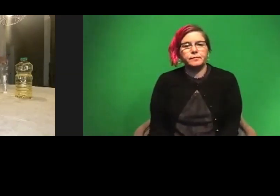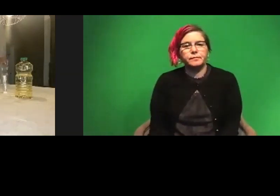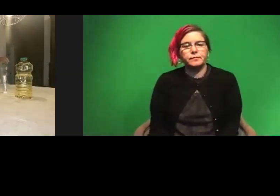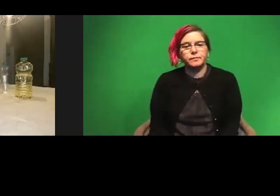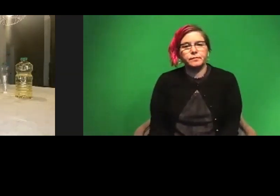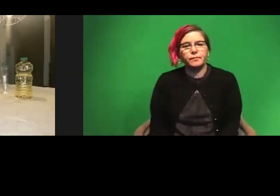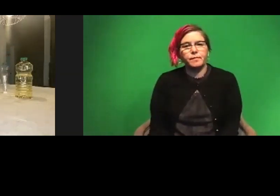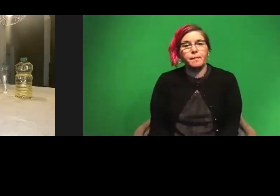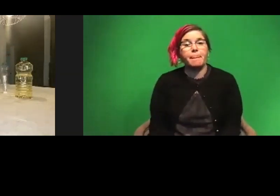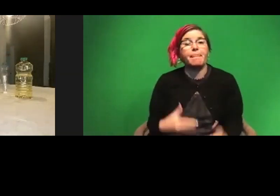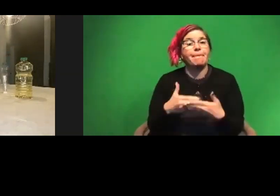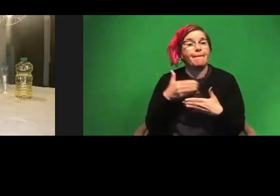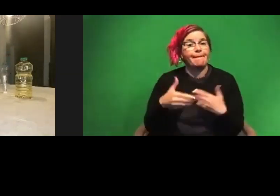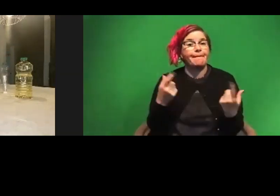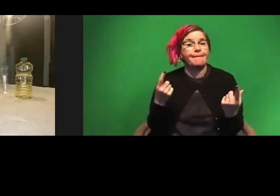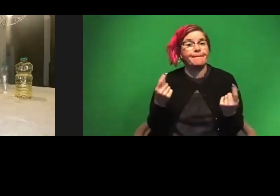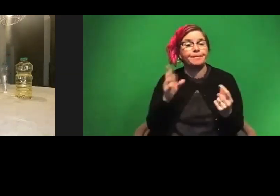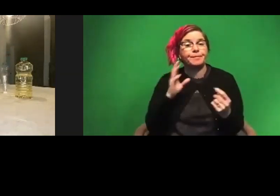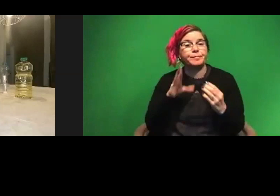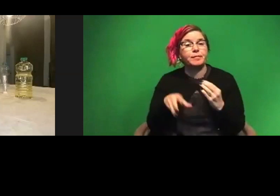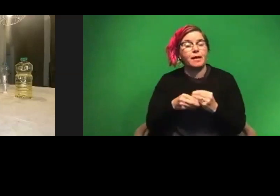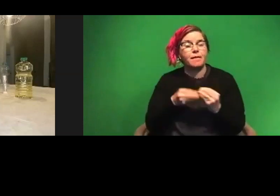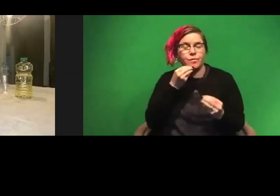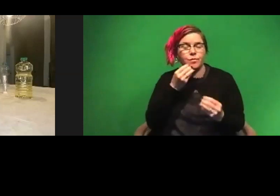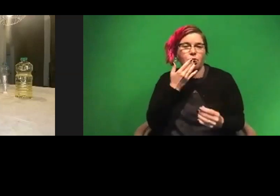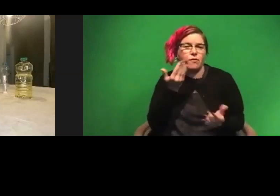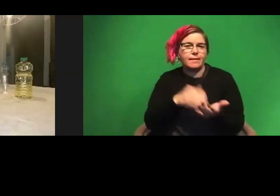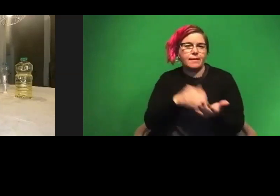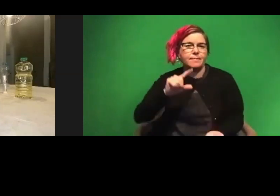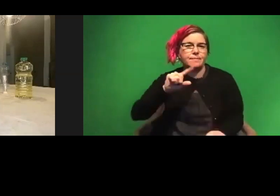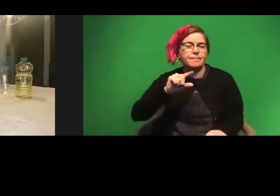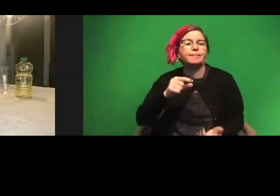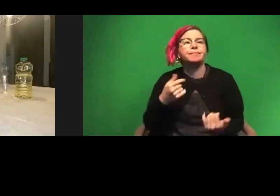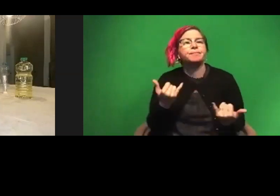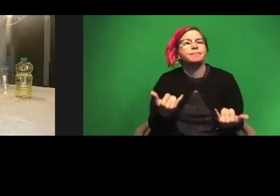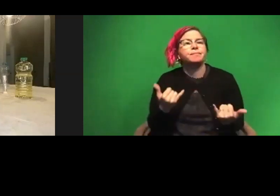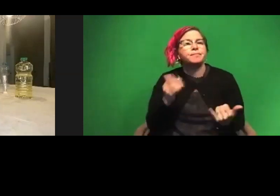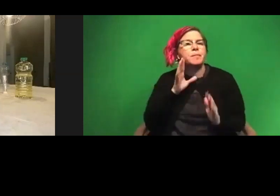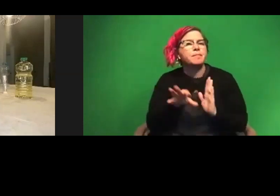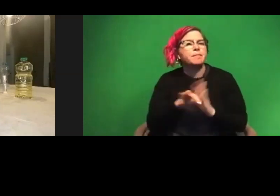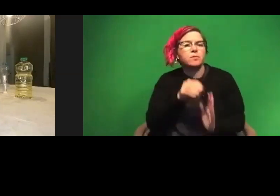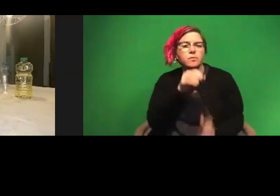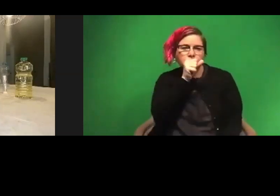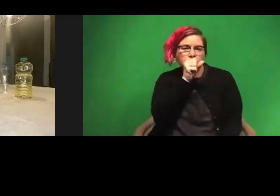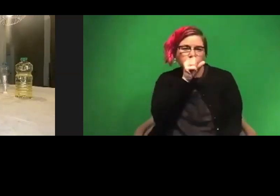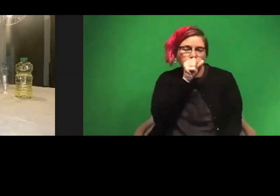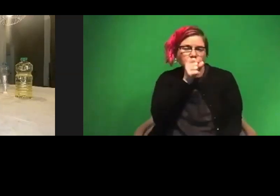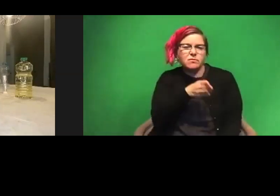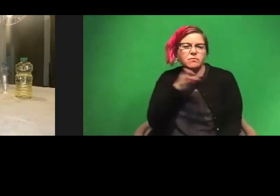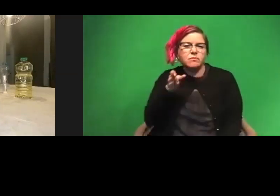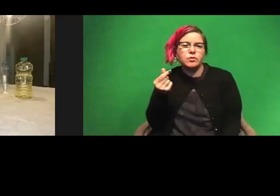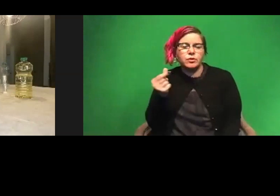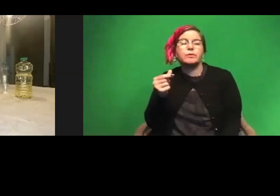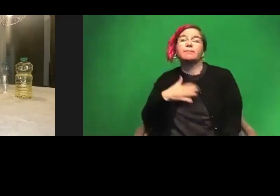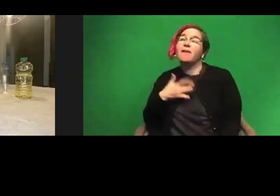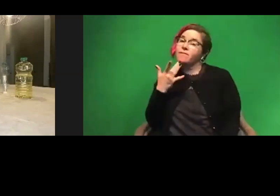The next step, we're just going to add food coloring at this point. And for this one, I think I'm going to choose the orange and the green. Green is my favorite